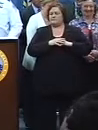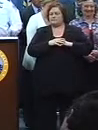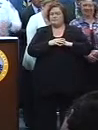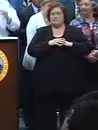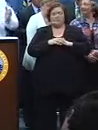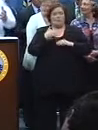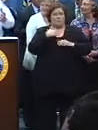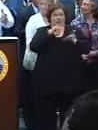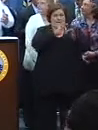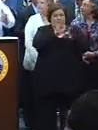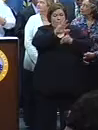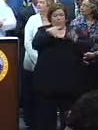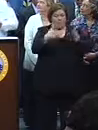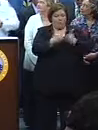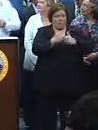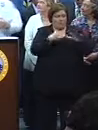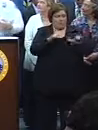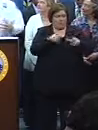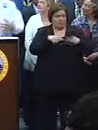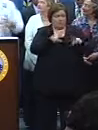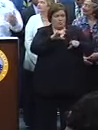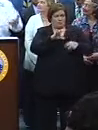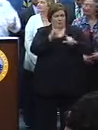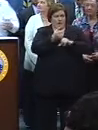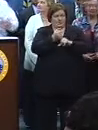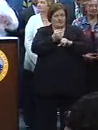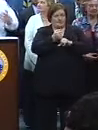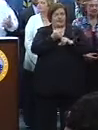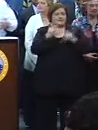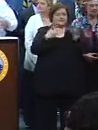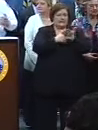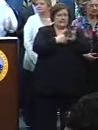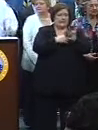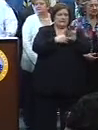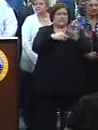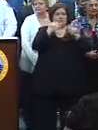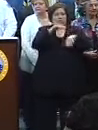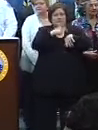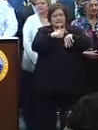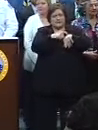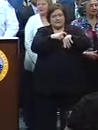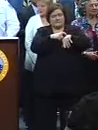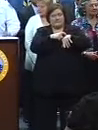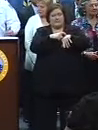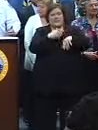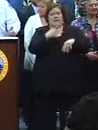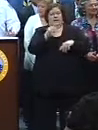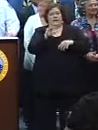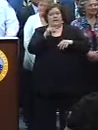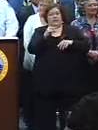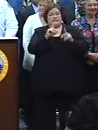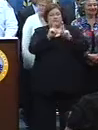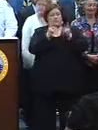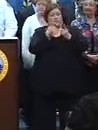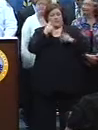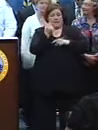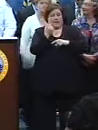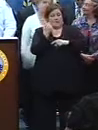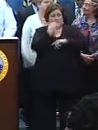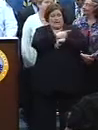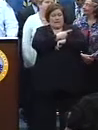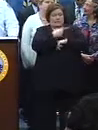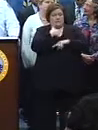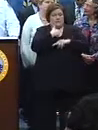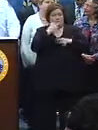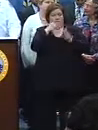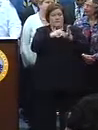We count all the activity we do in arrest actions, which include summonses, curfew, truancies, et cetera. In the 8th District, for the 11-day carnival season,